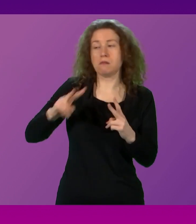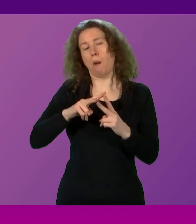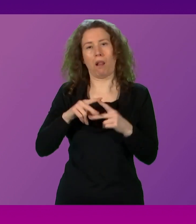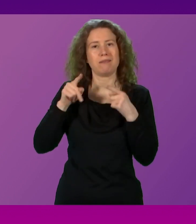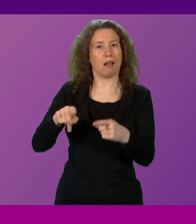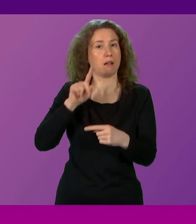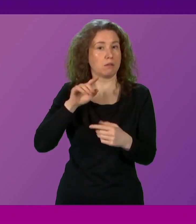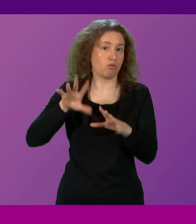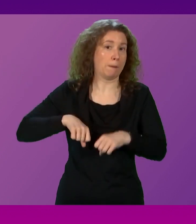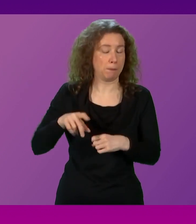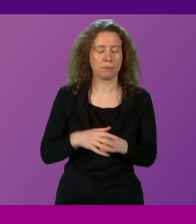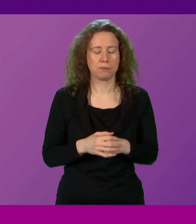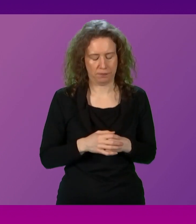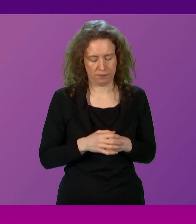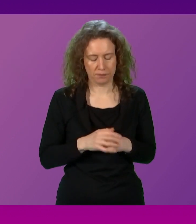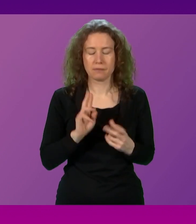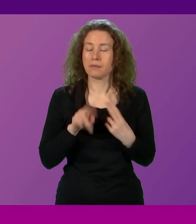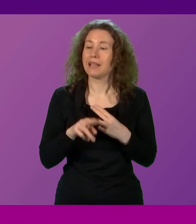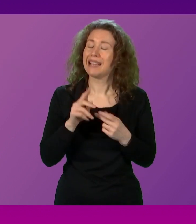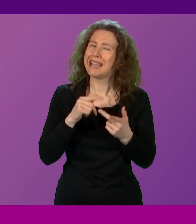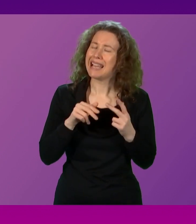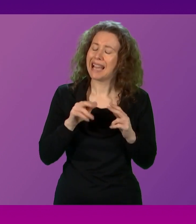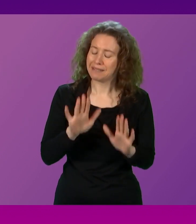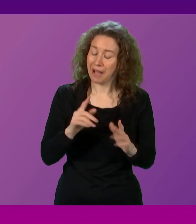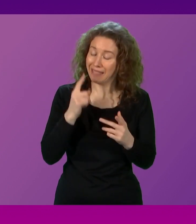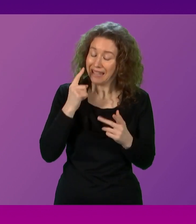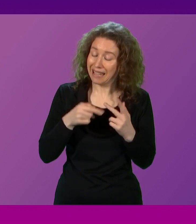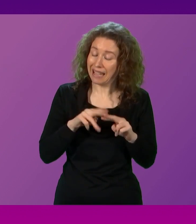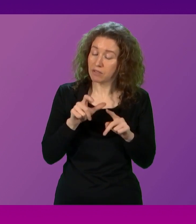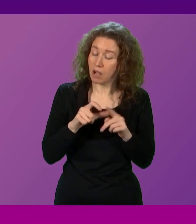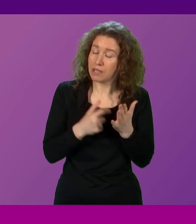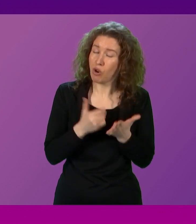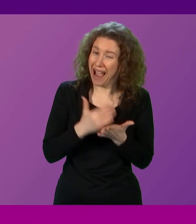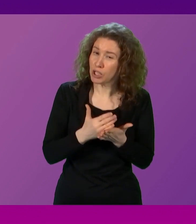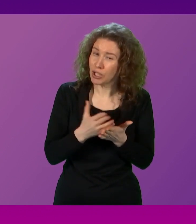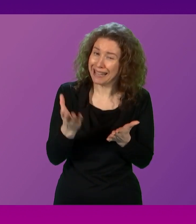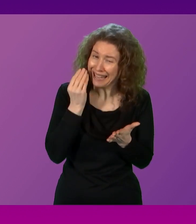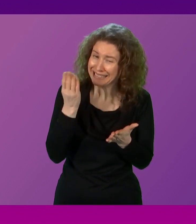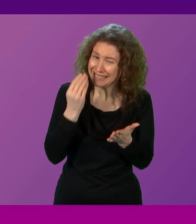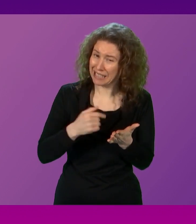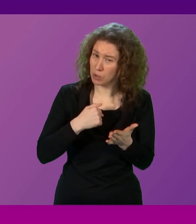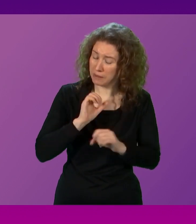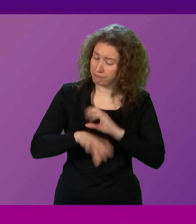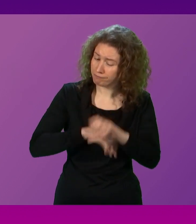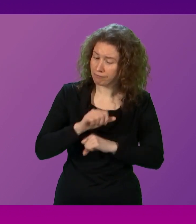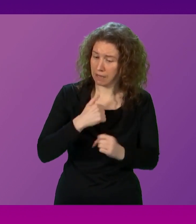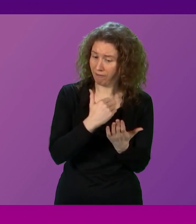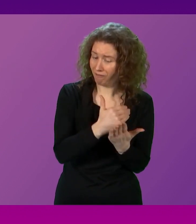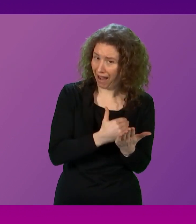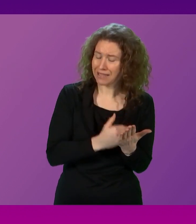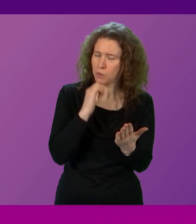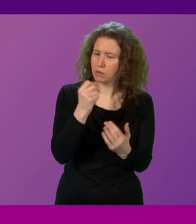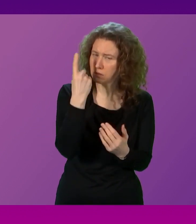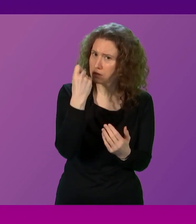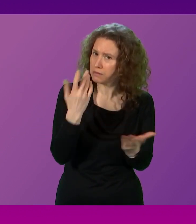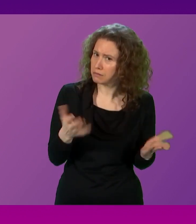Again, I think if Douglas Ross was actually listening and was paying attention to the facts of what I'm saying, he would